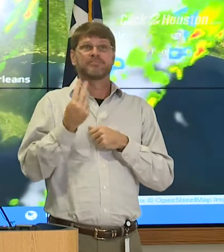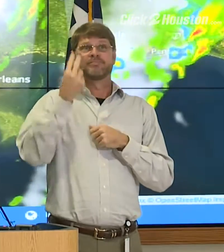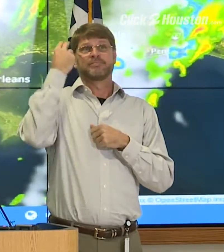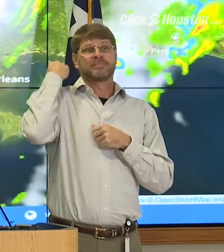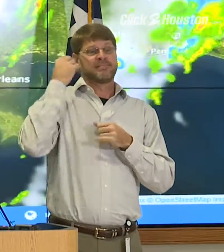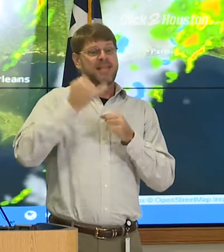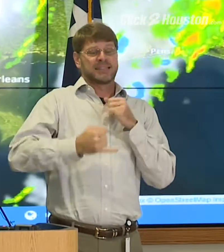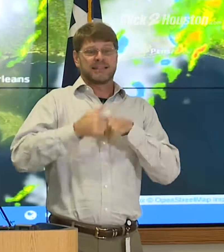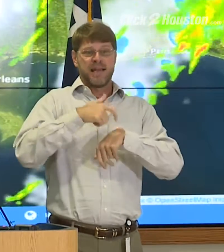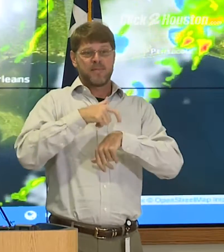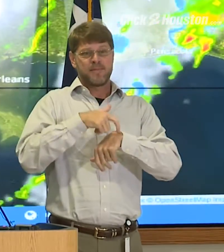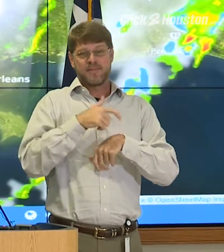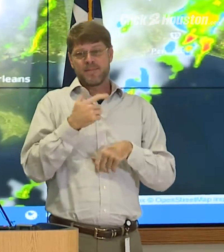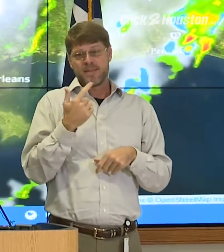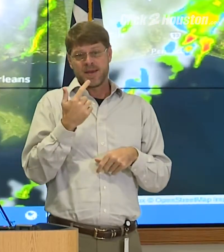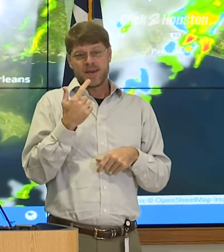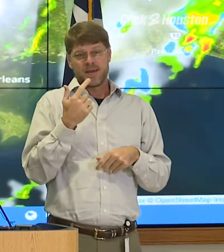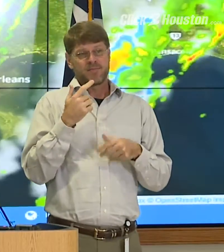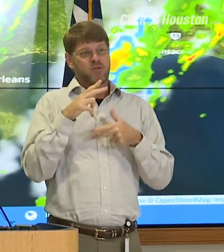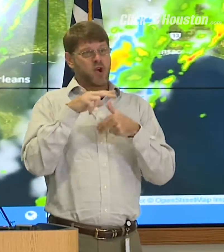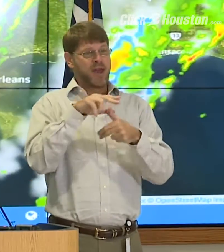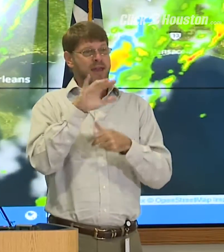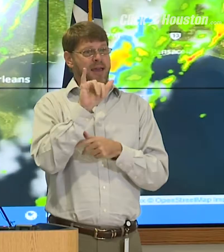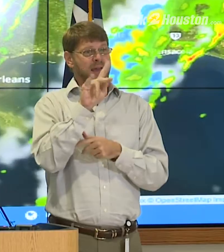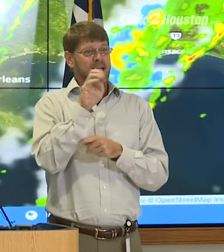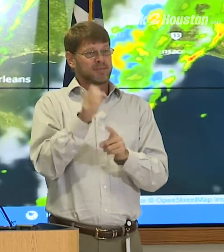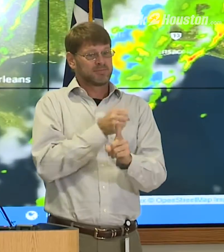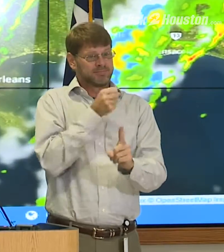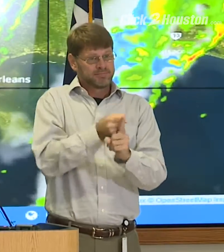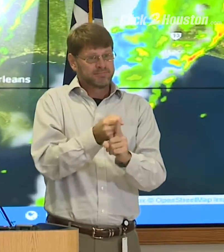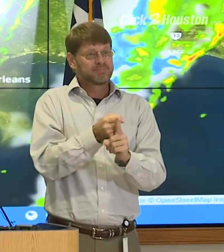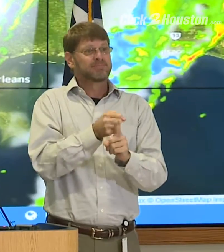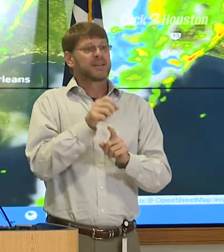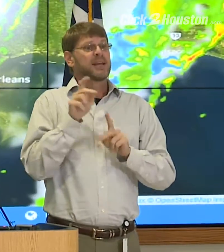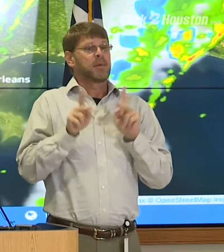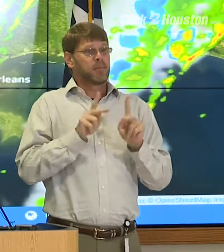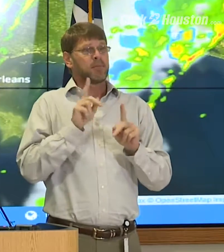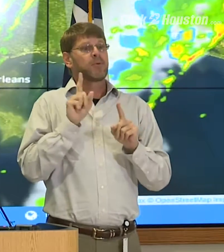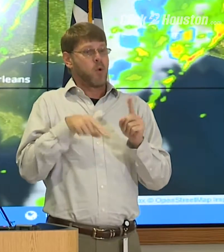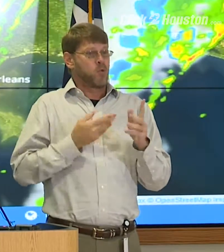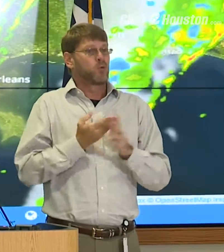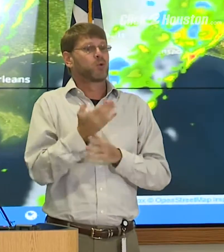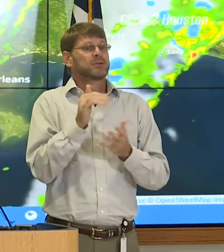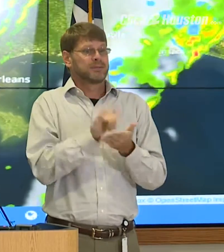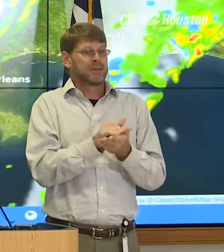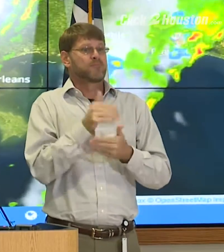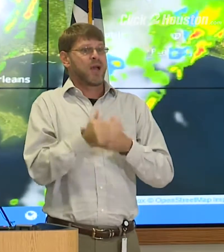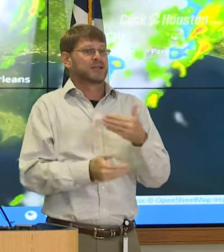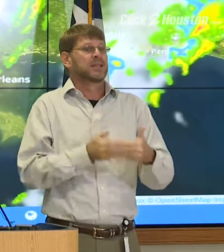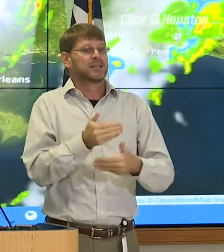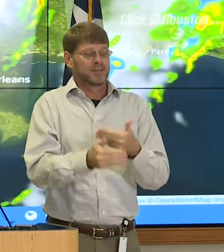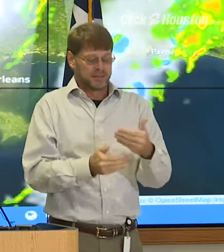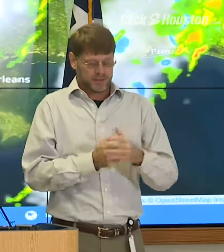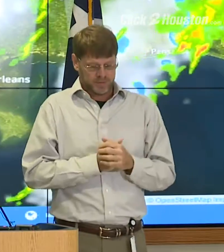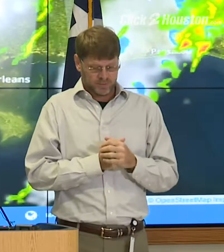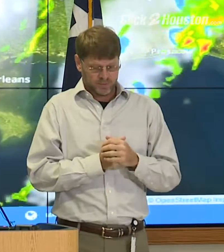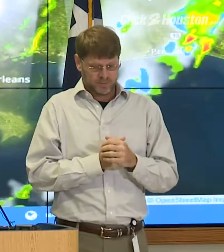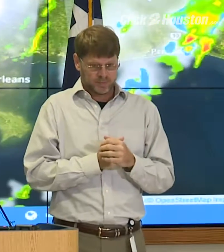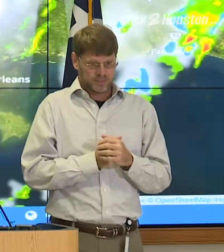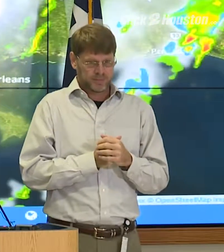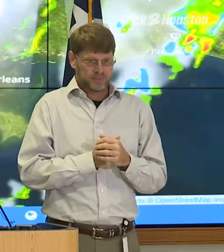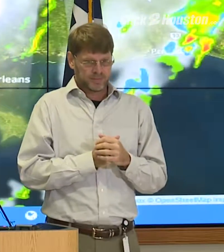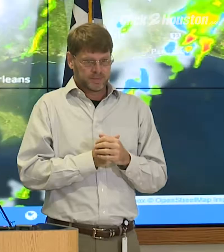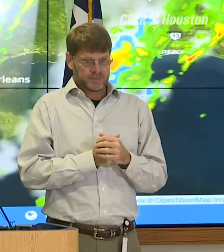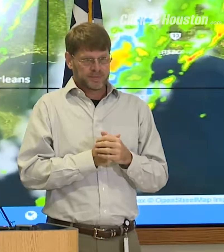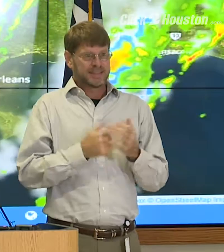since Hurricane Ike came and people have had to go through this process. This is